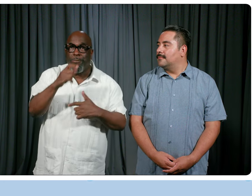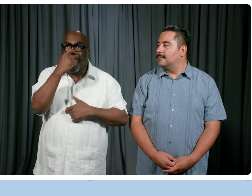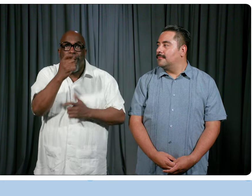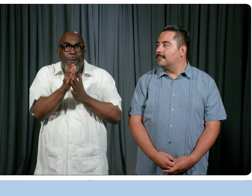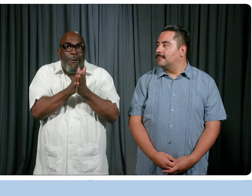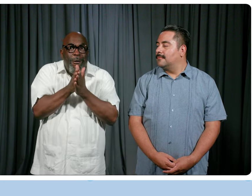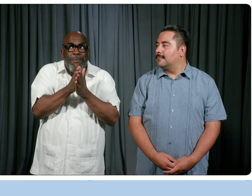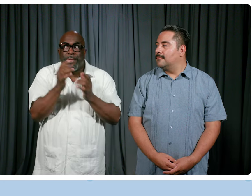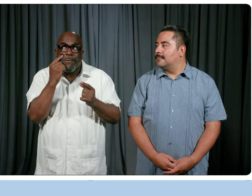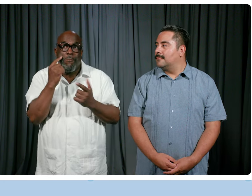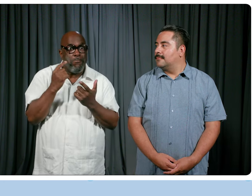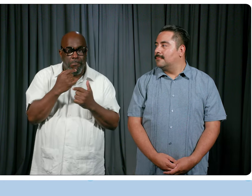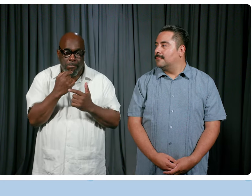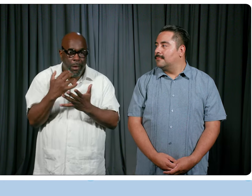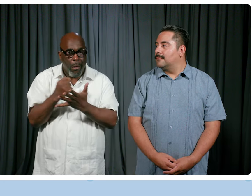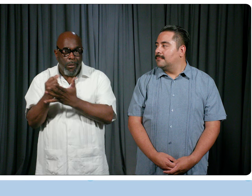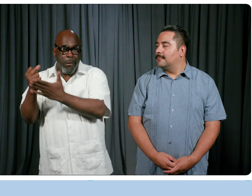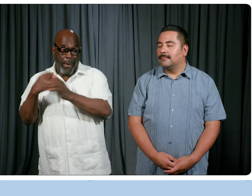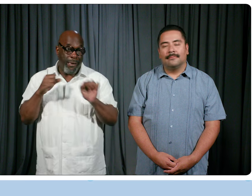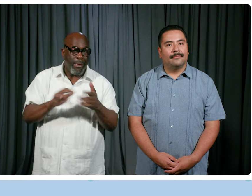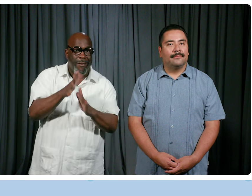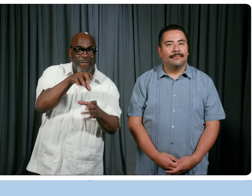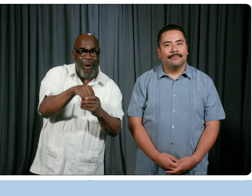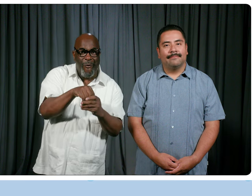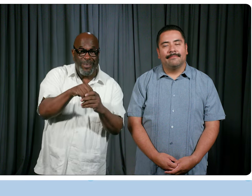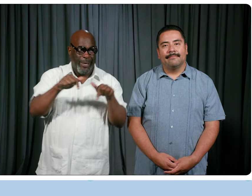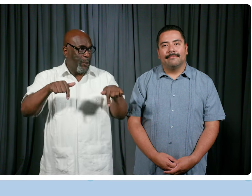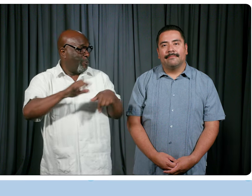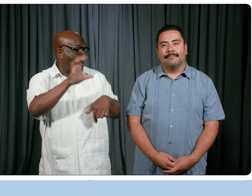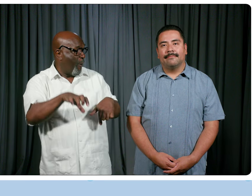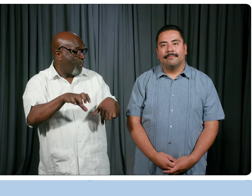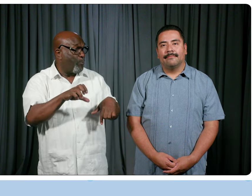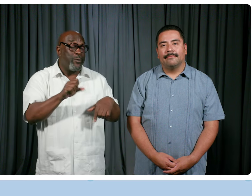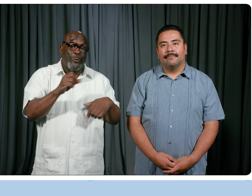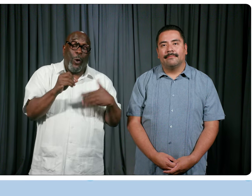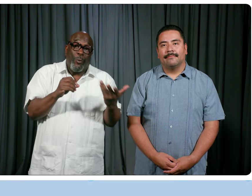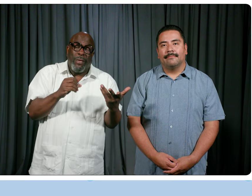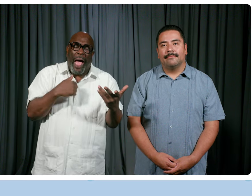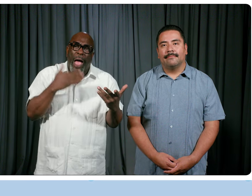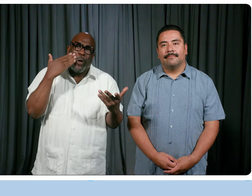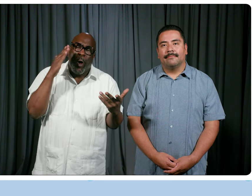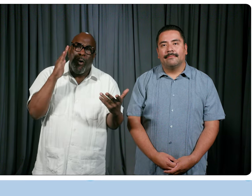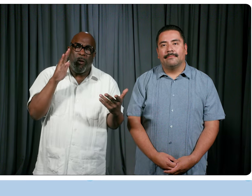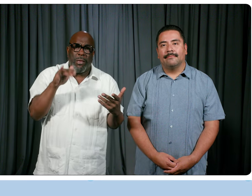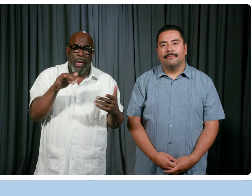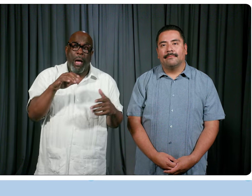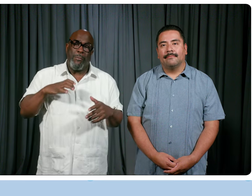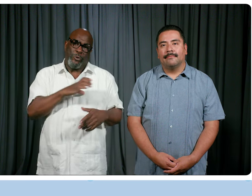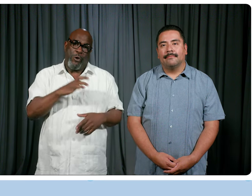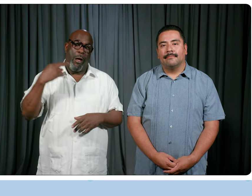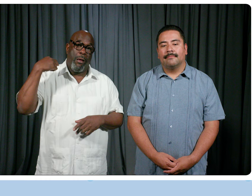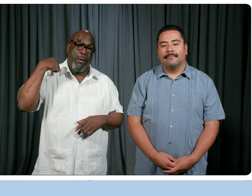piqued my interest in regards to, okay, are there opportunities to be involved here in Chicago? And I, you know, know Commissioner Arfa,